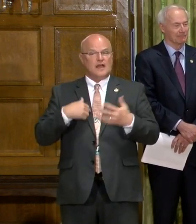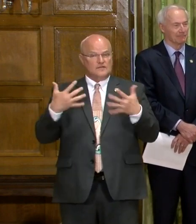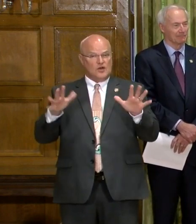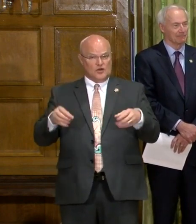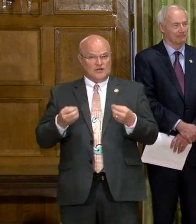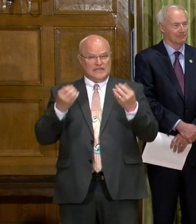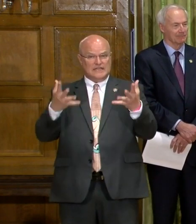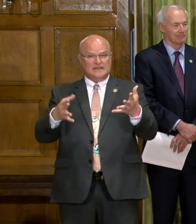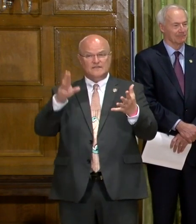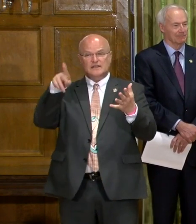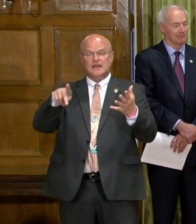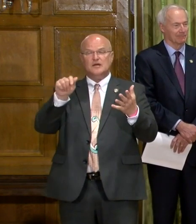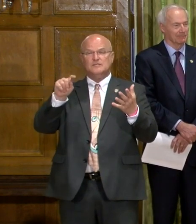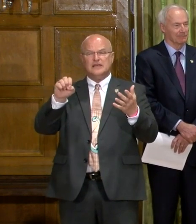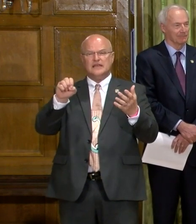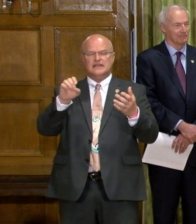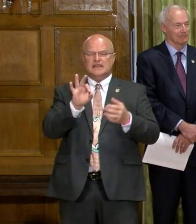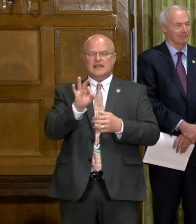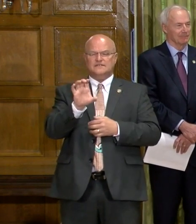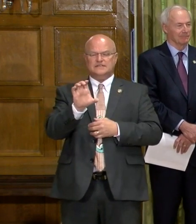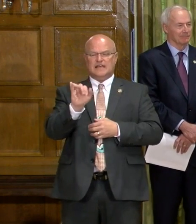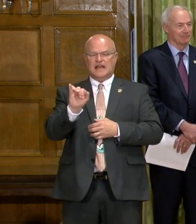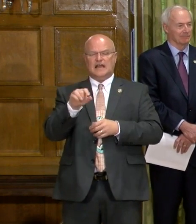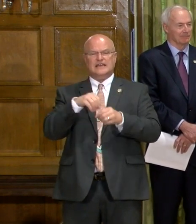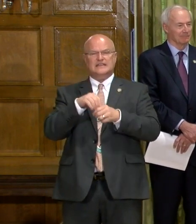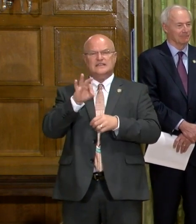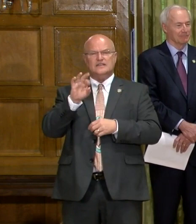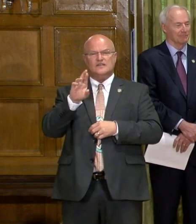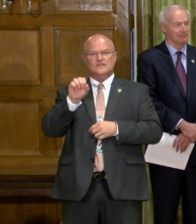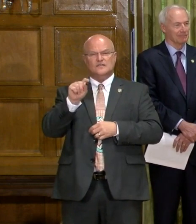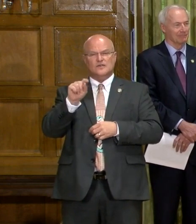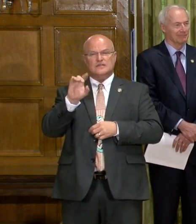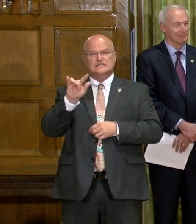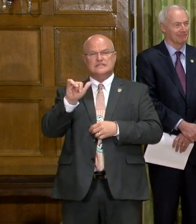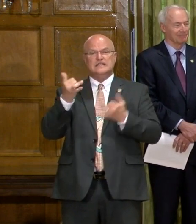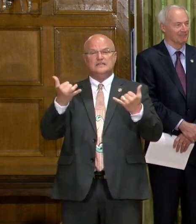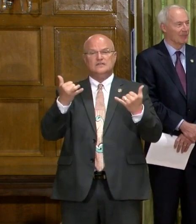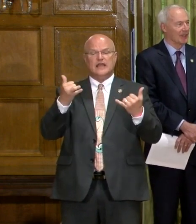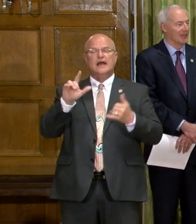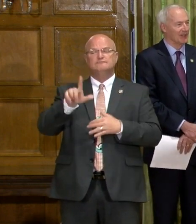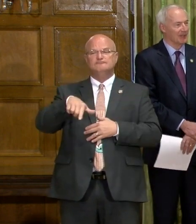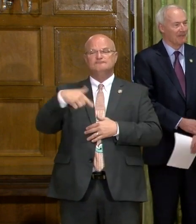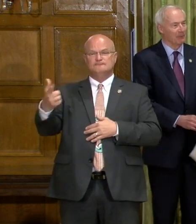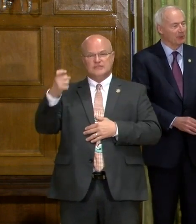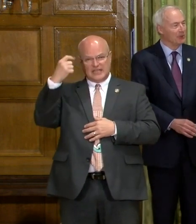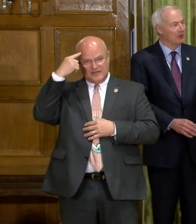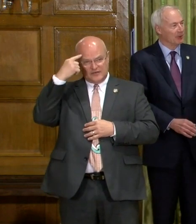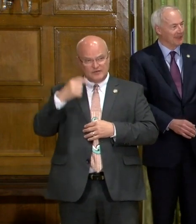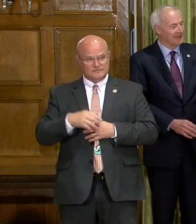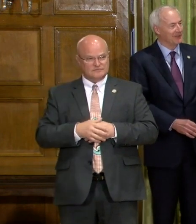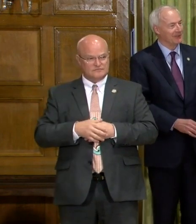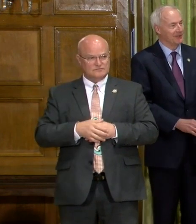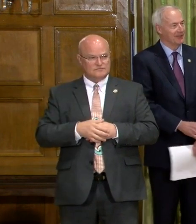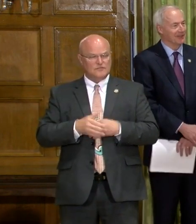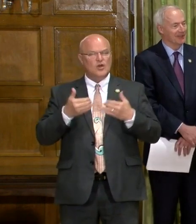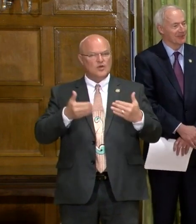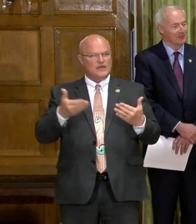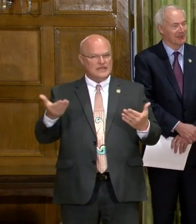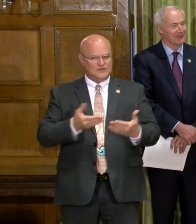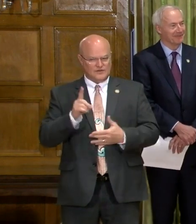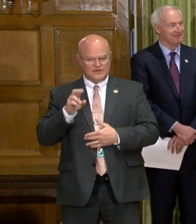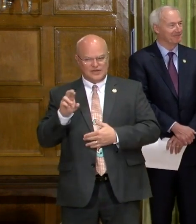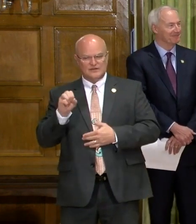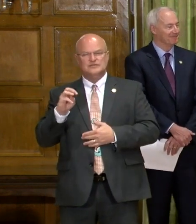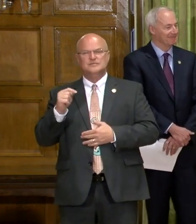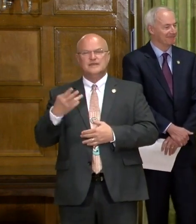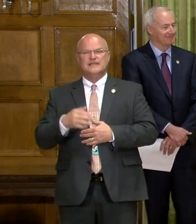and I've already given an update on the Federal Correctional Institute. And so with that, I'll turn it back over to the governor. Would you go ahead and introduce, uh,